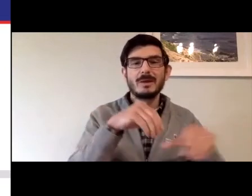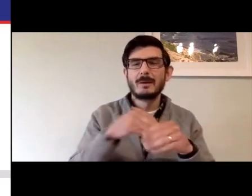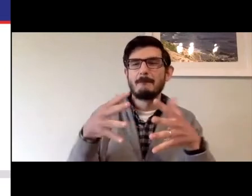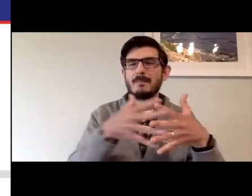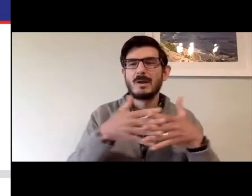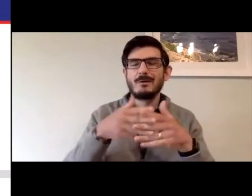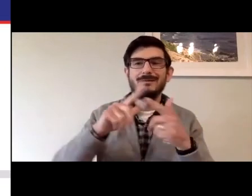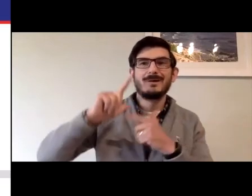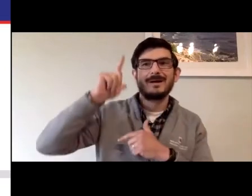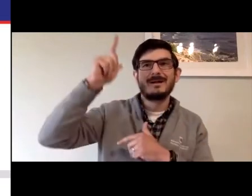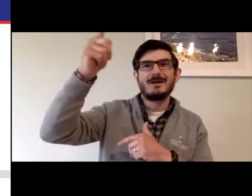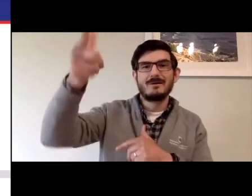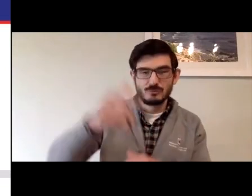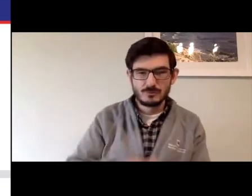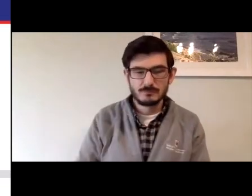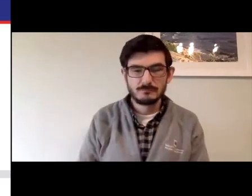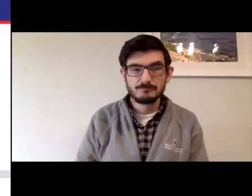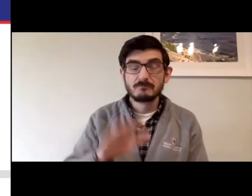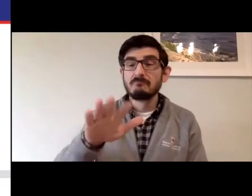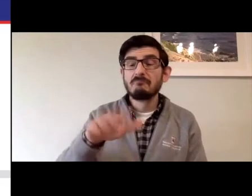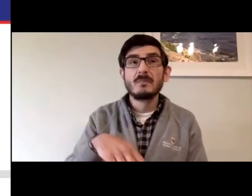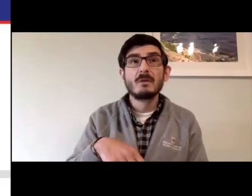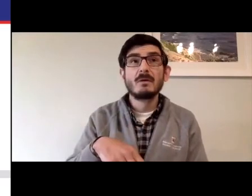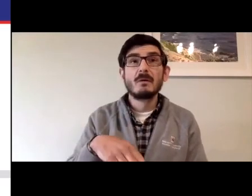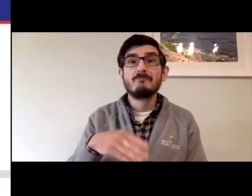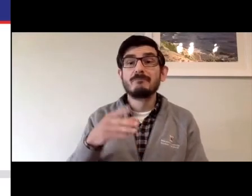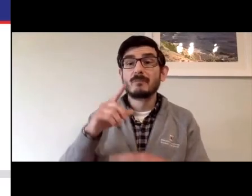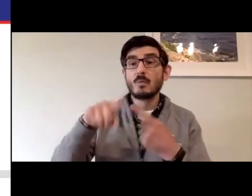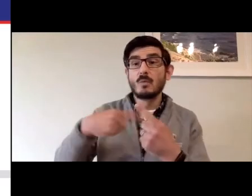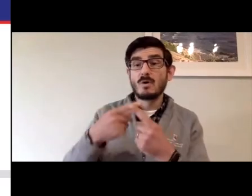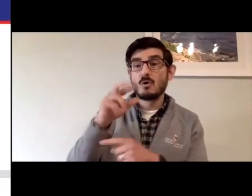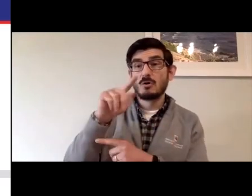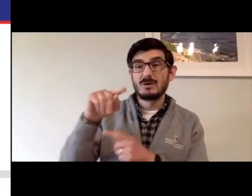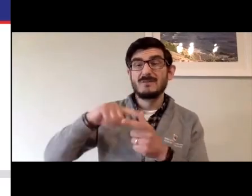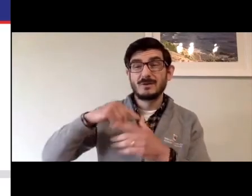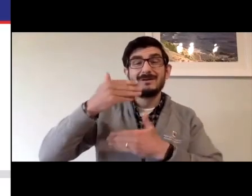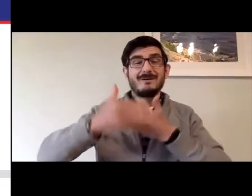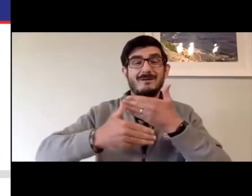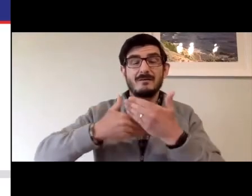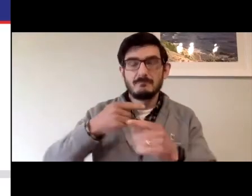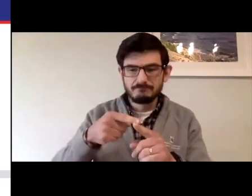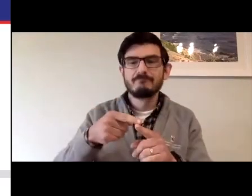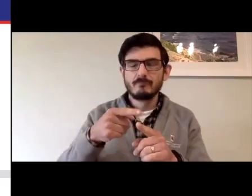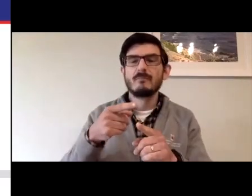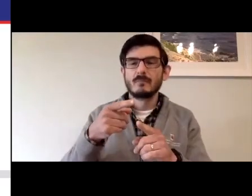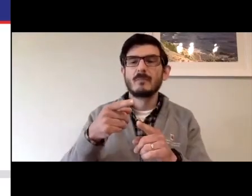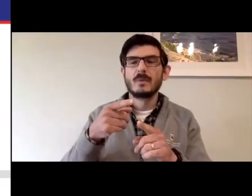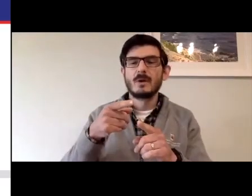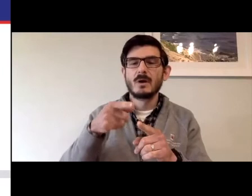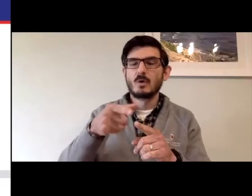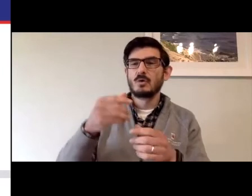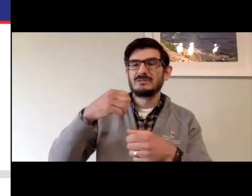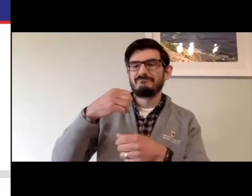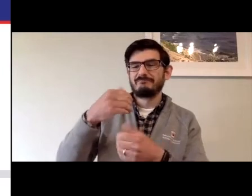That really didn't propagate to the United States for some time later. When RTT first